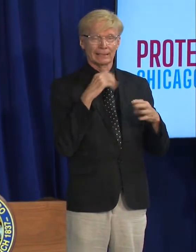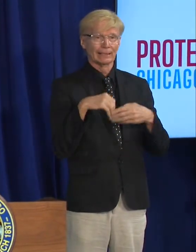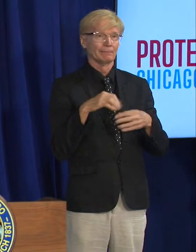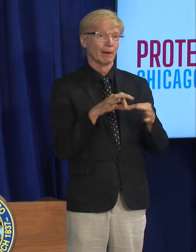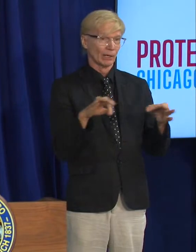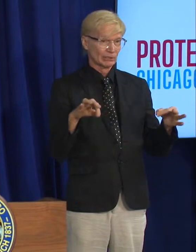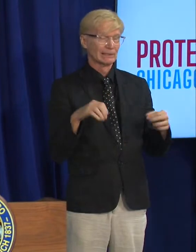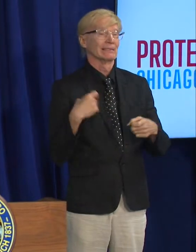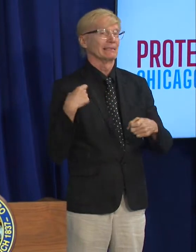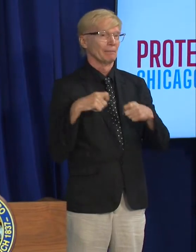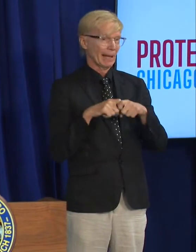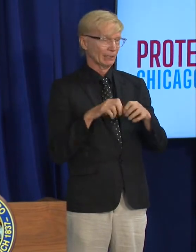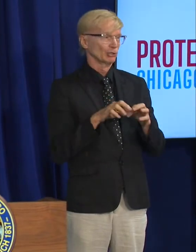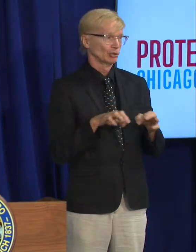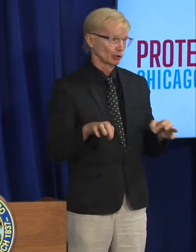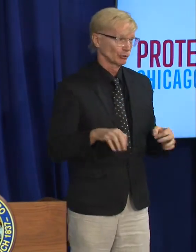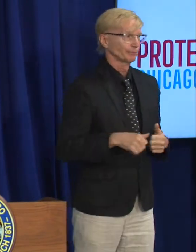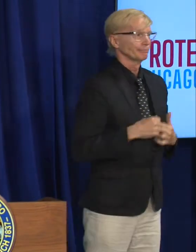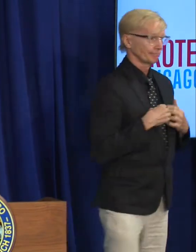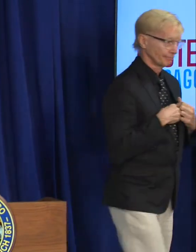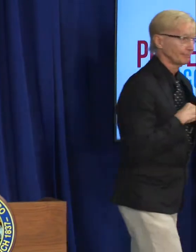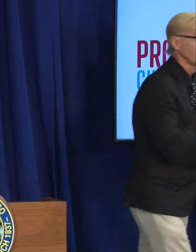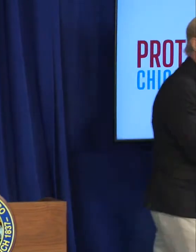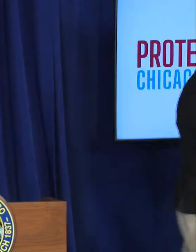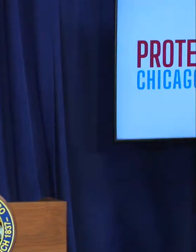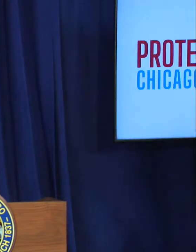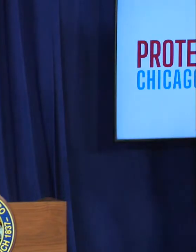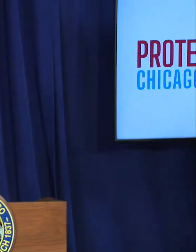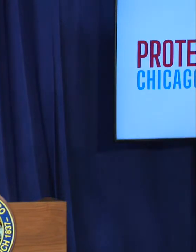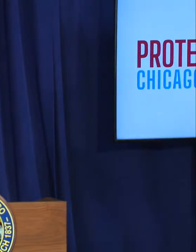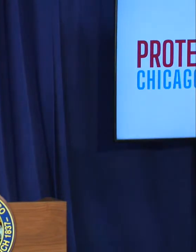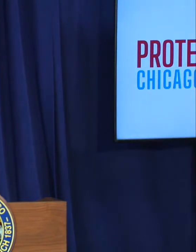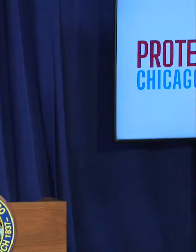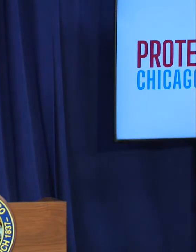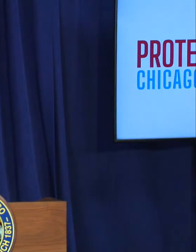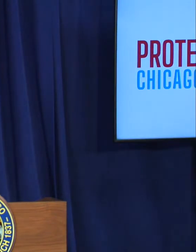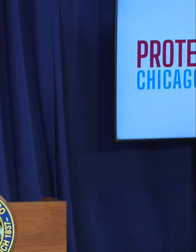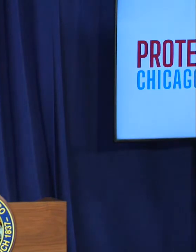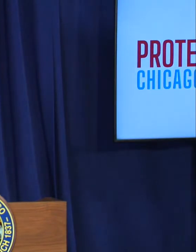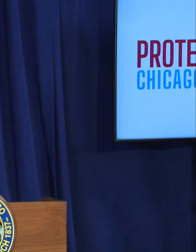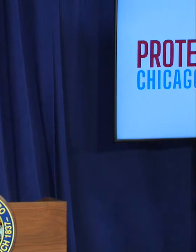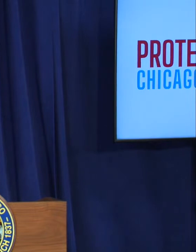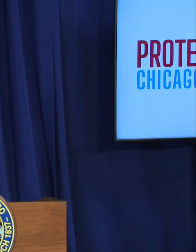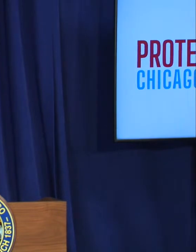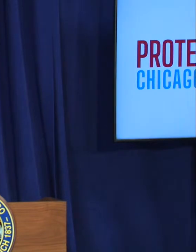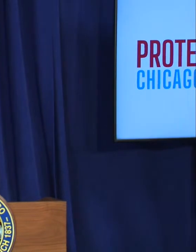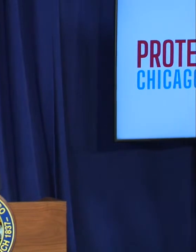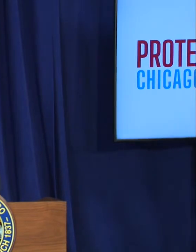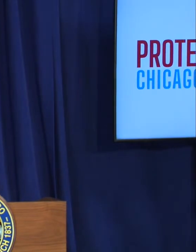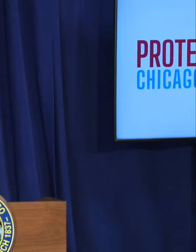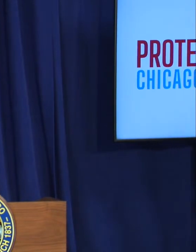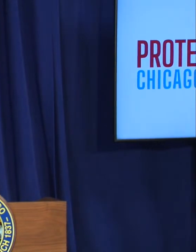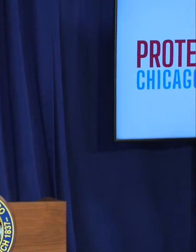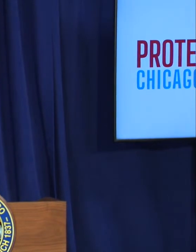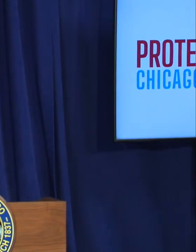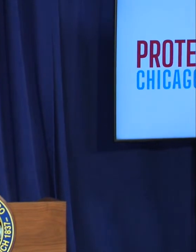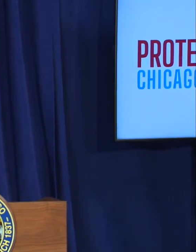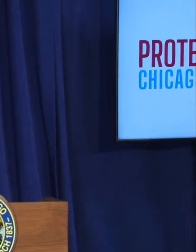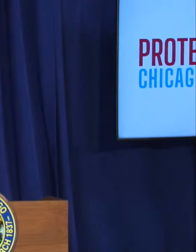i'm dr geraldine luna this part of the talking points or it's going to be in spanish